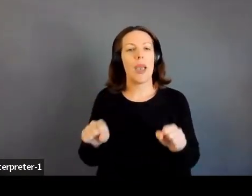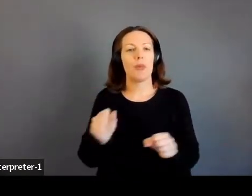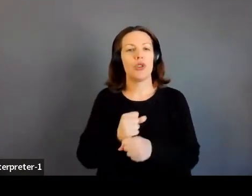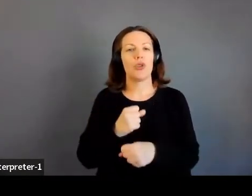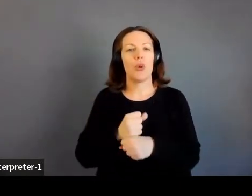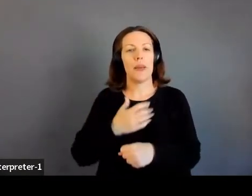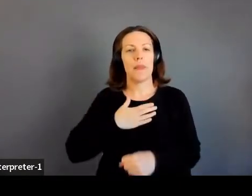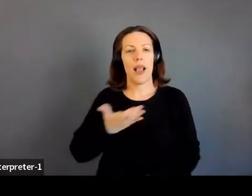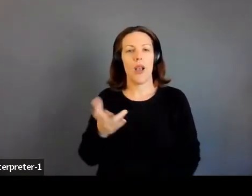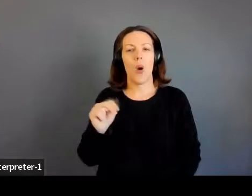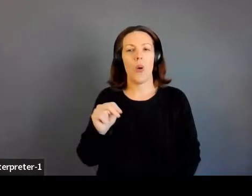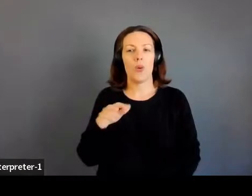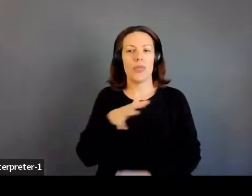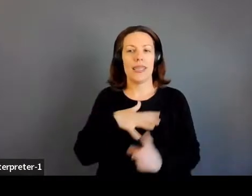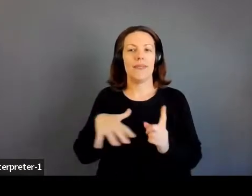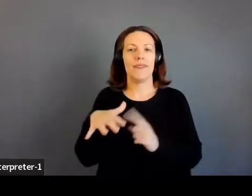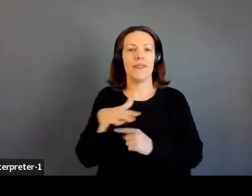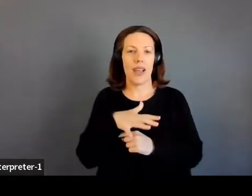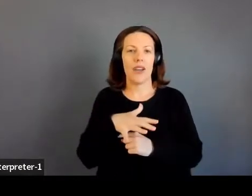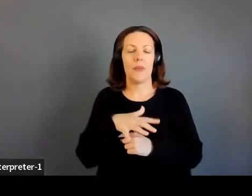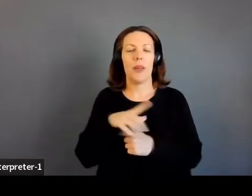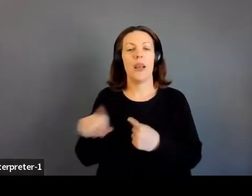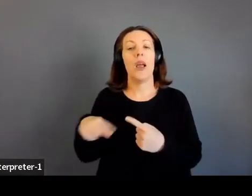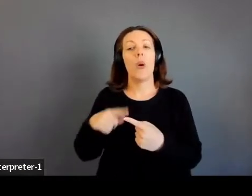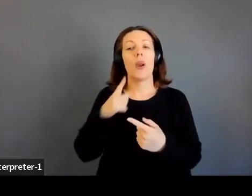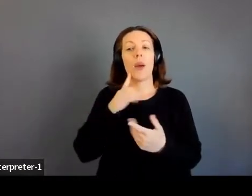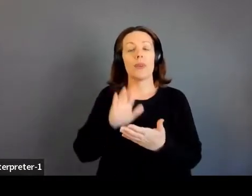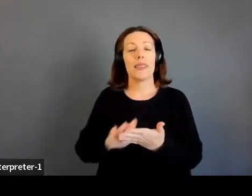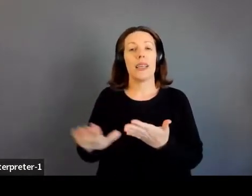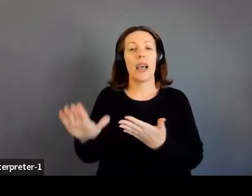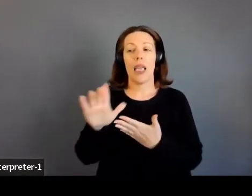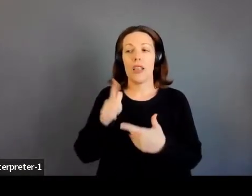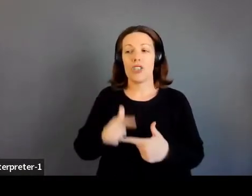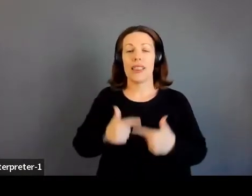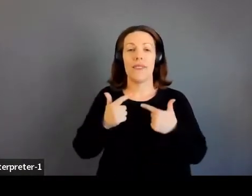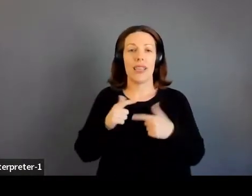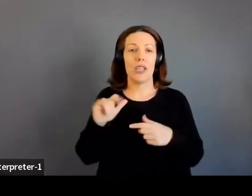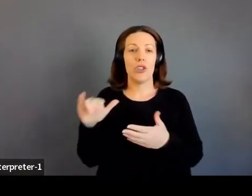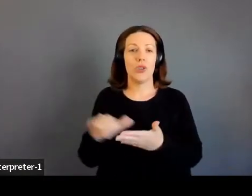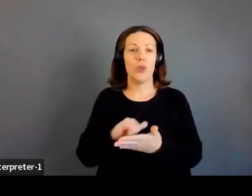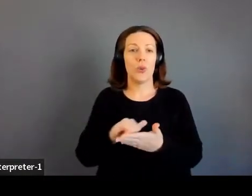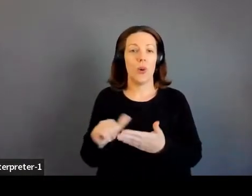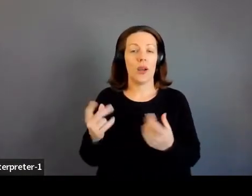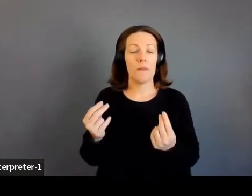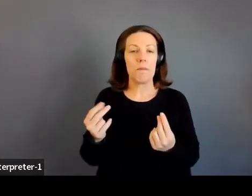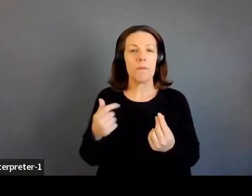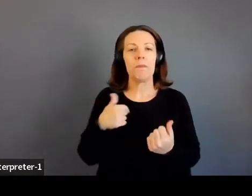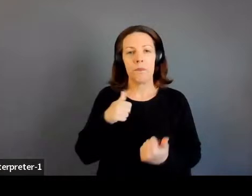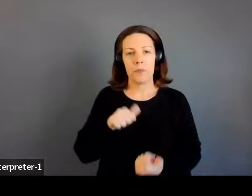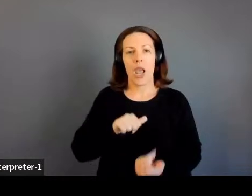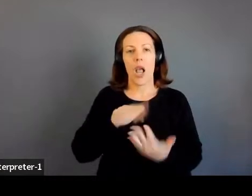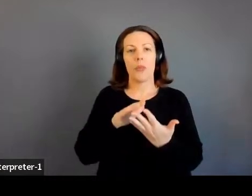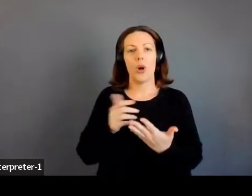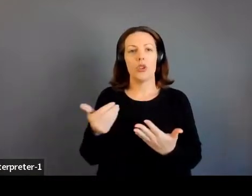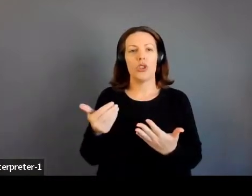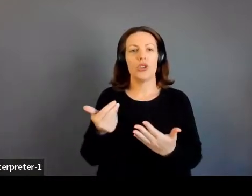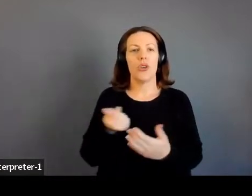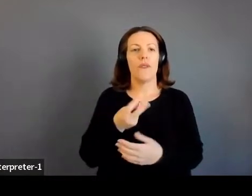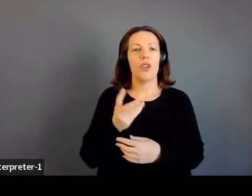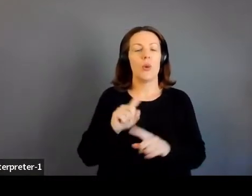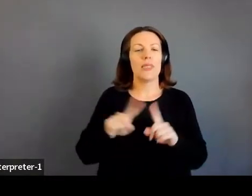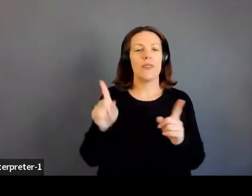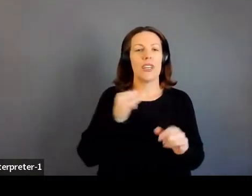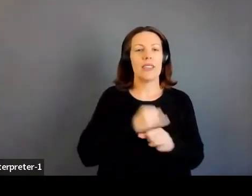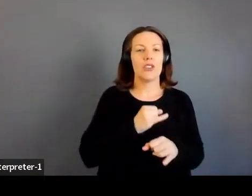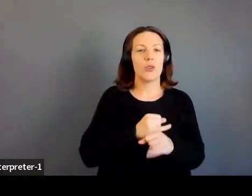environment. One thing I did when I was in college and living in New York is I approached a few different institutions, a